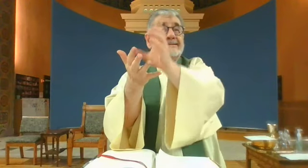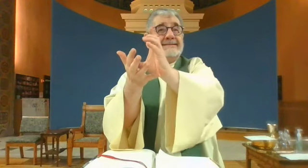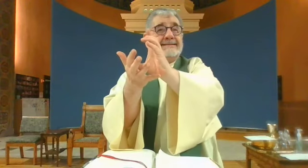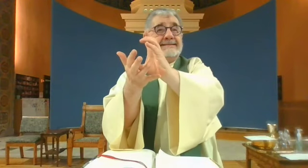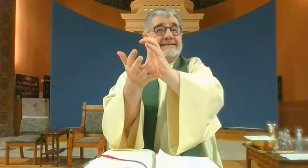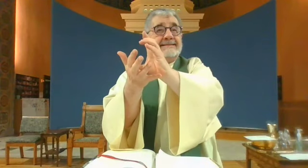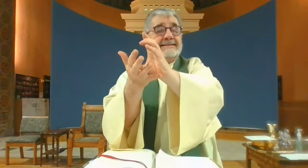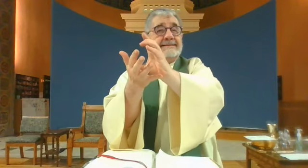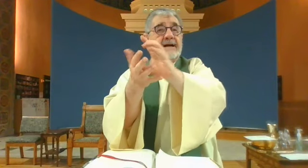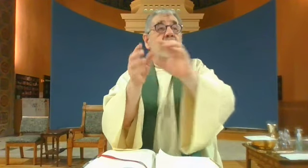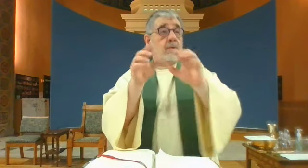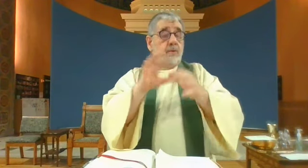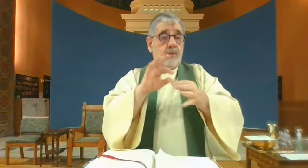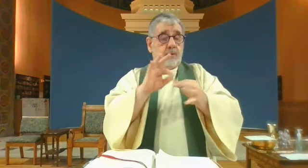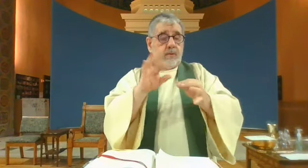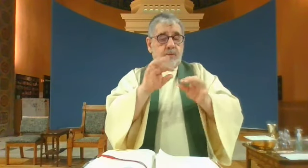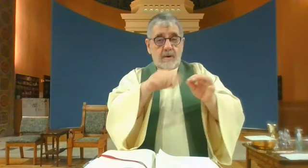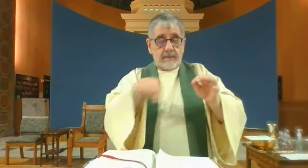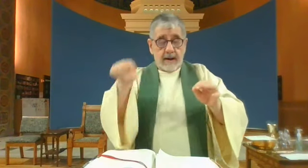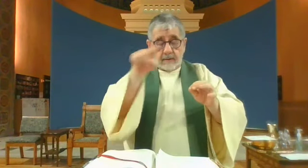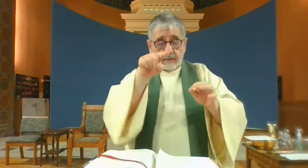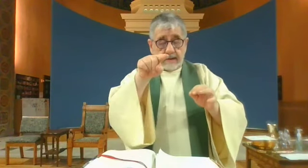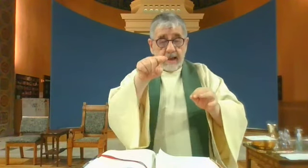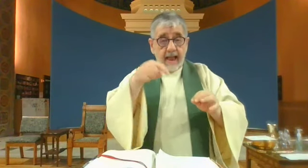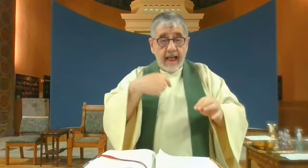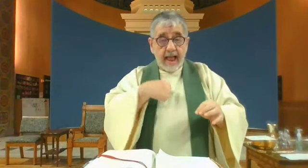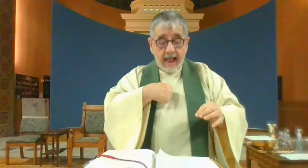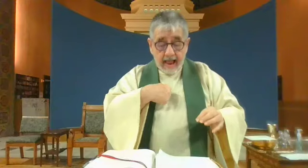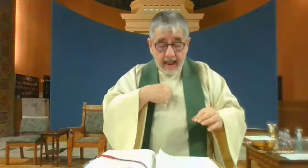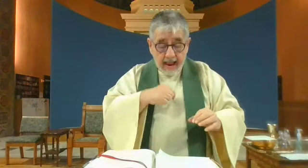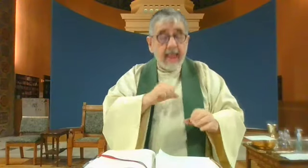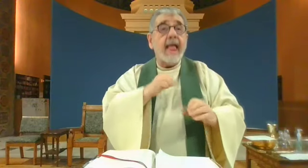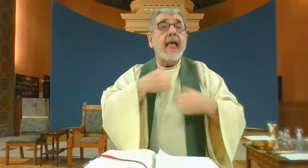that he sees inside. There's the two hands that hold the heart and this ring